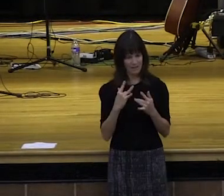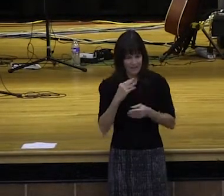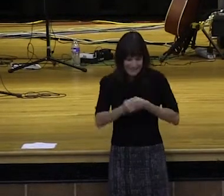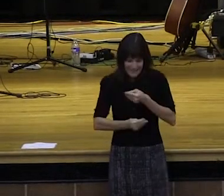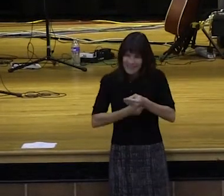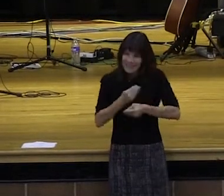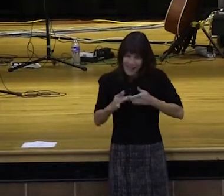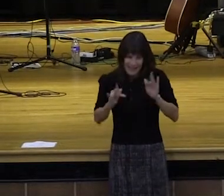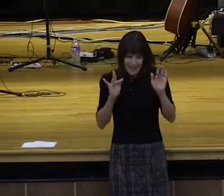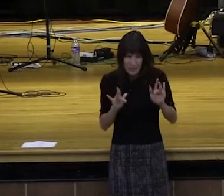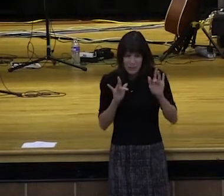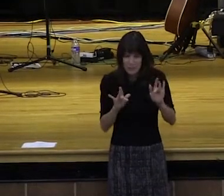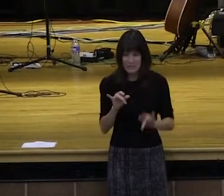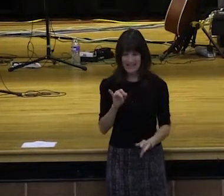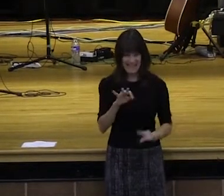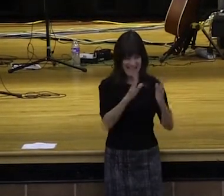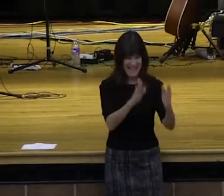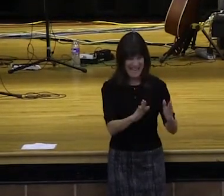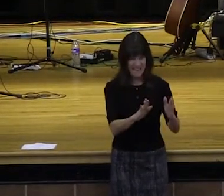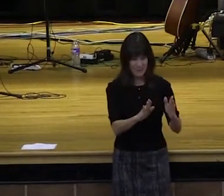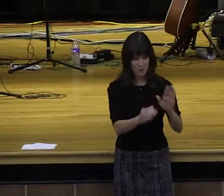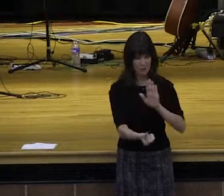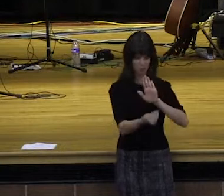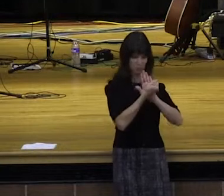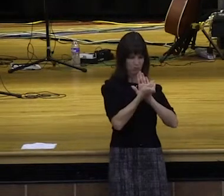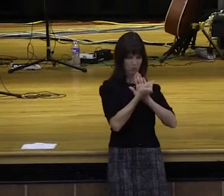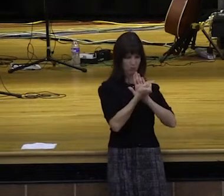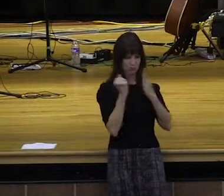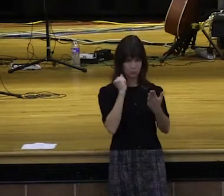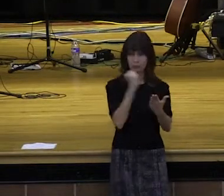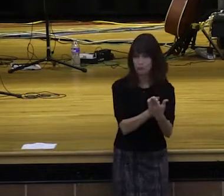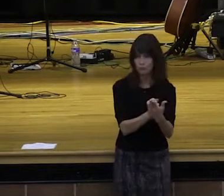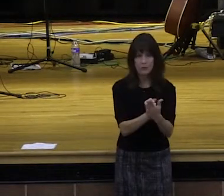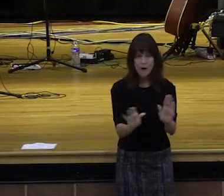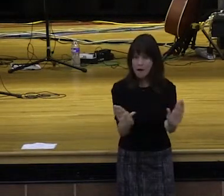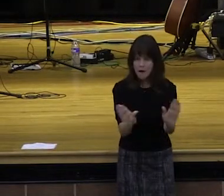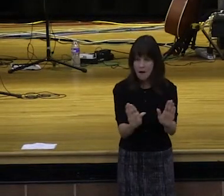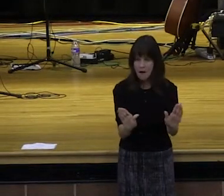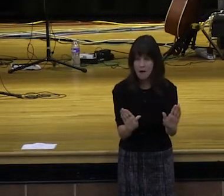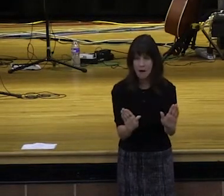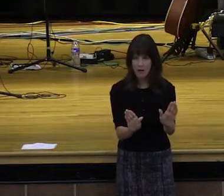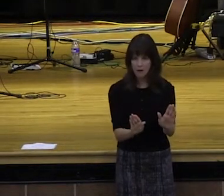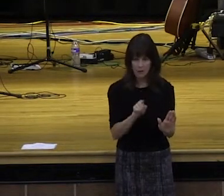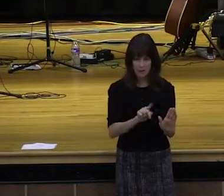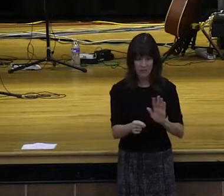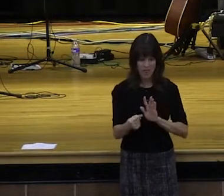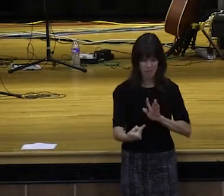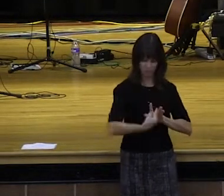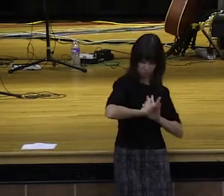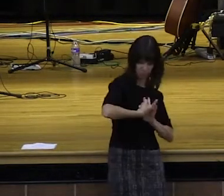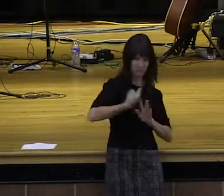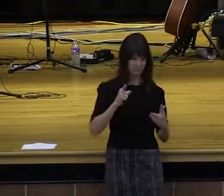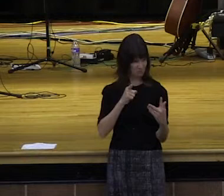Because you receive good from God. So whether somebody gives you evil, you give them not what they gave you, you give them what God gave you. Hallelujah. You